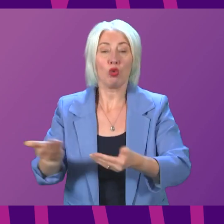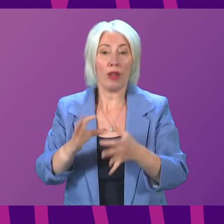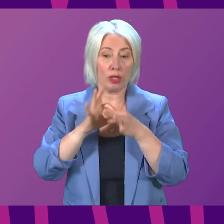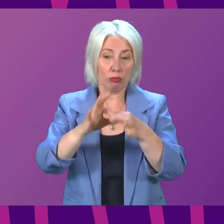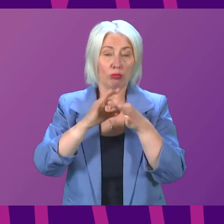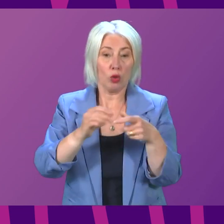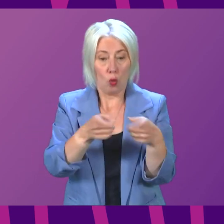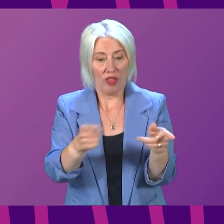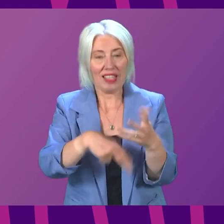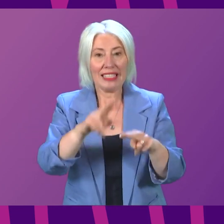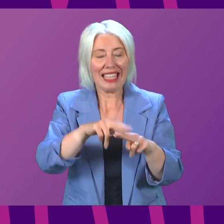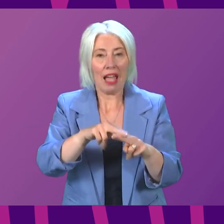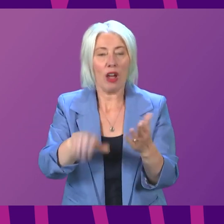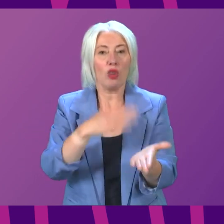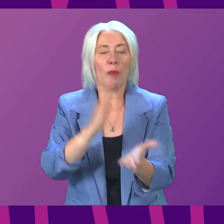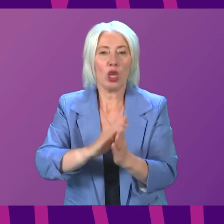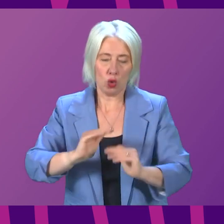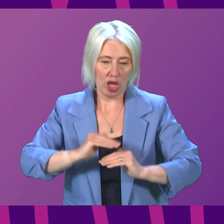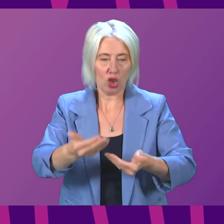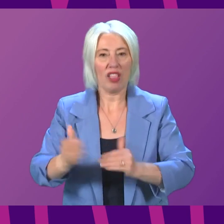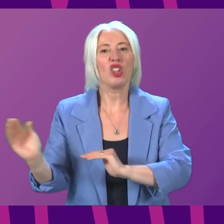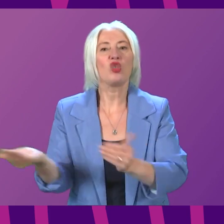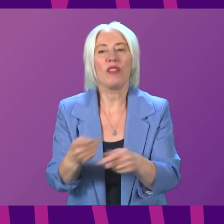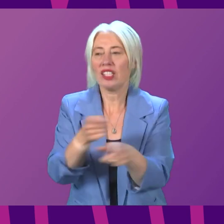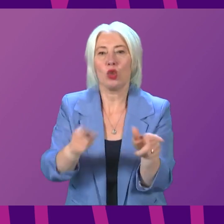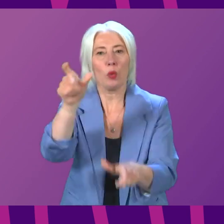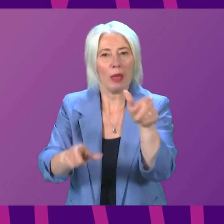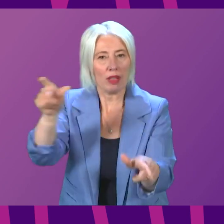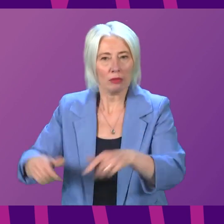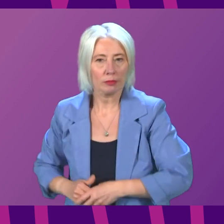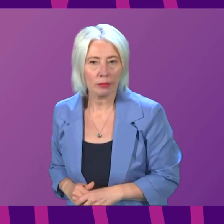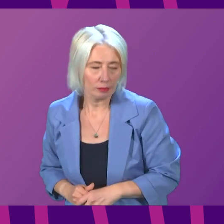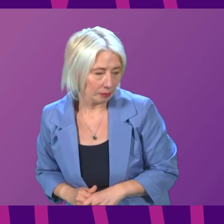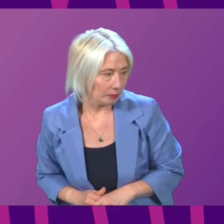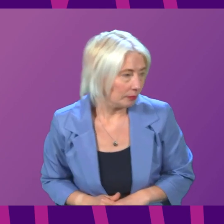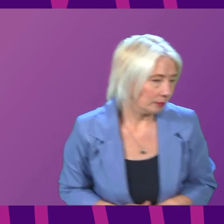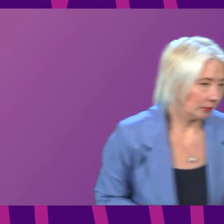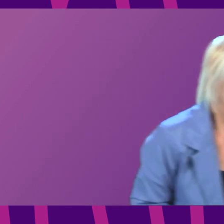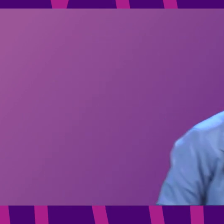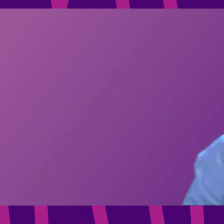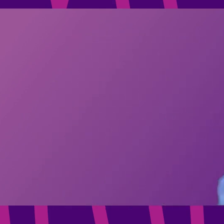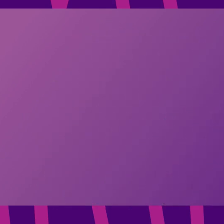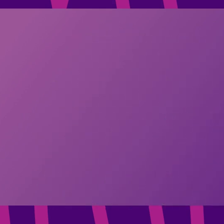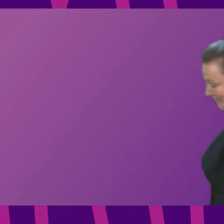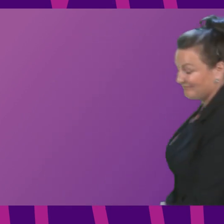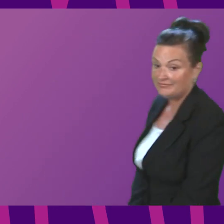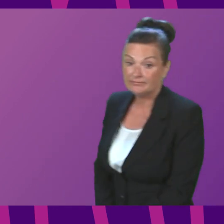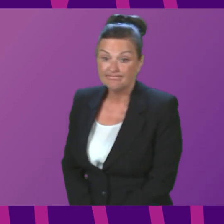to work with the workforce to support them in delivering services to patients. Bob Doris. Presenting Officer,